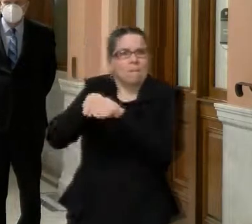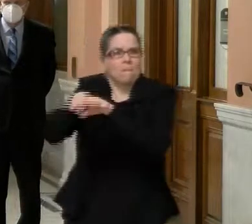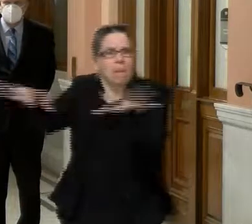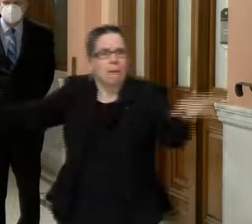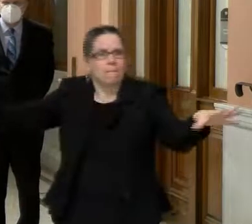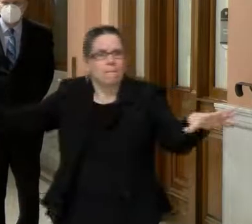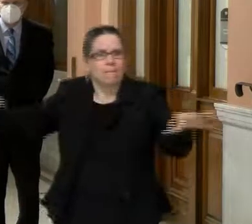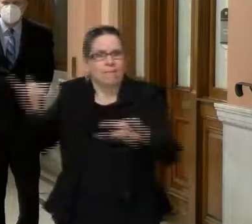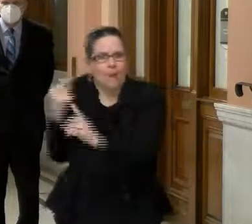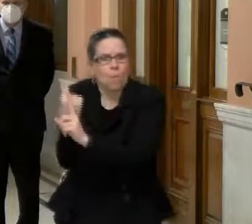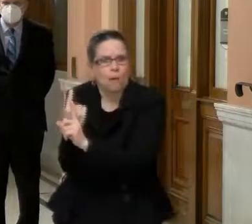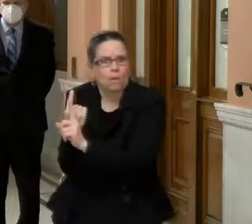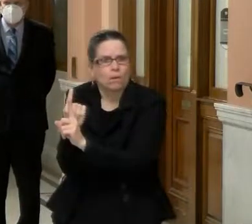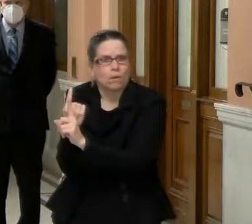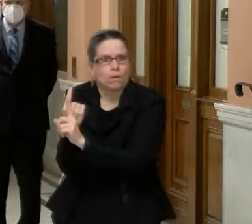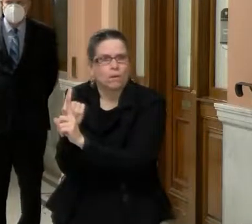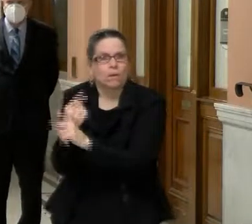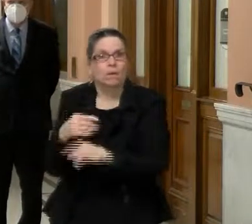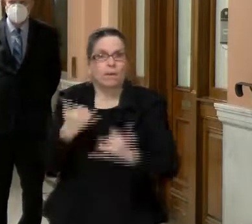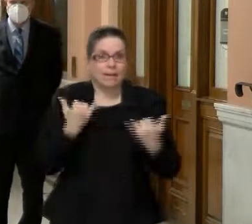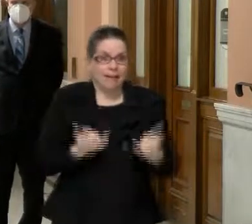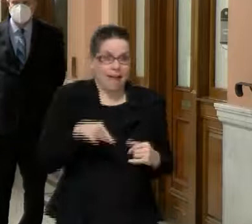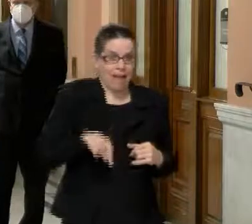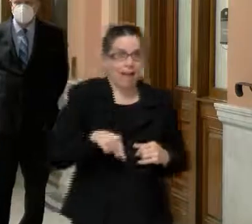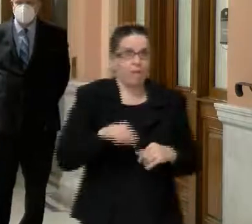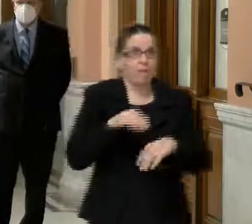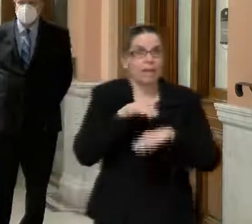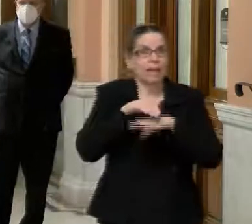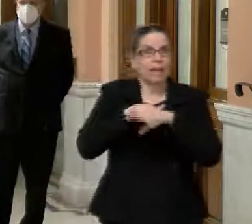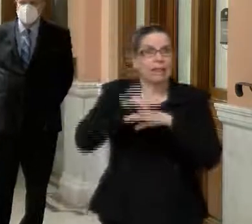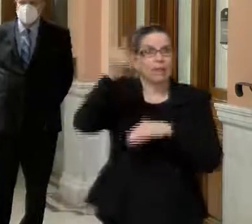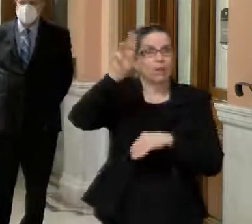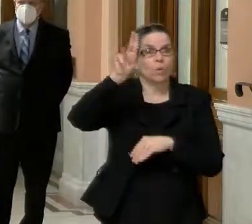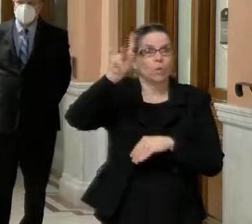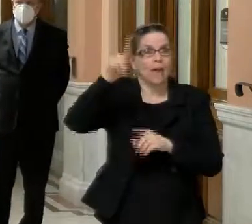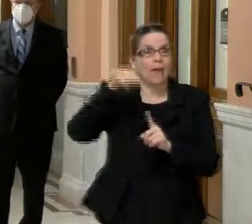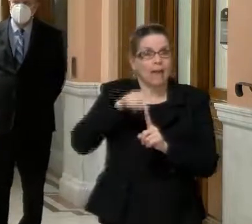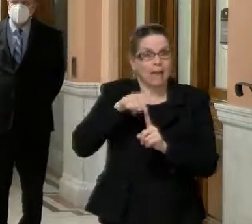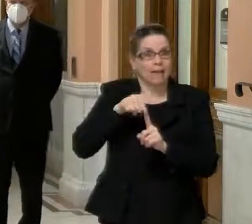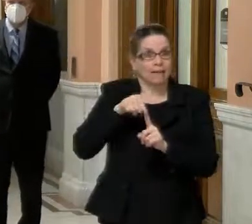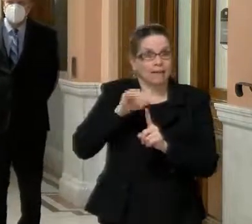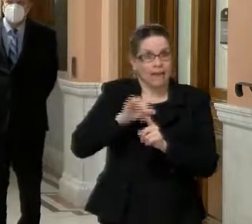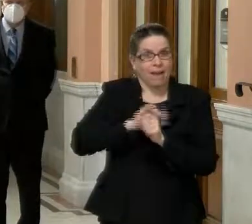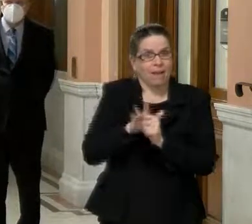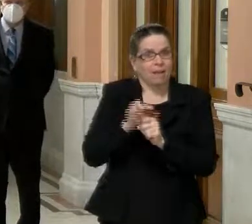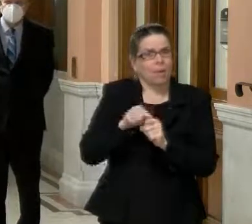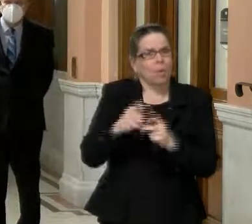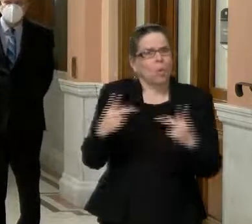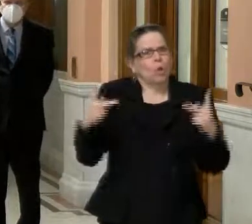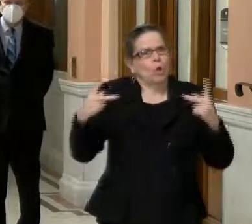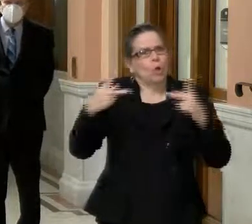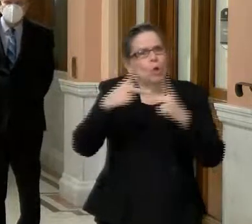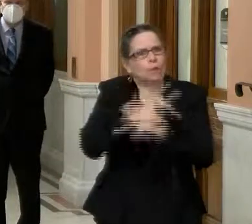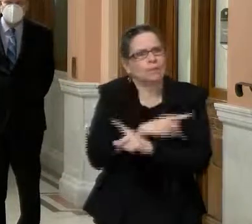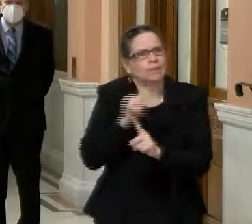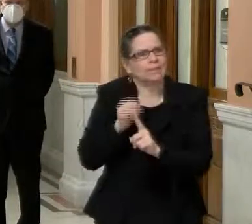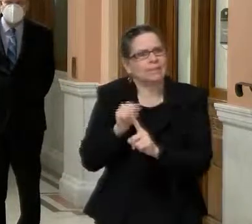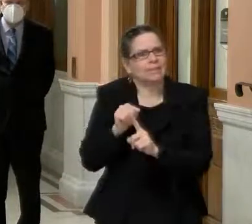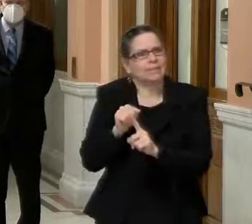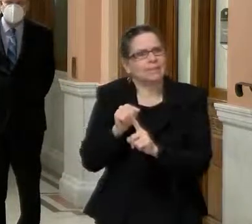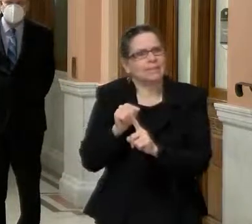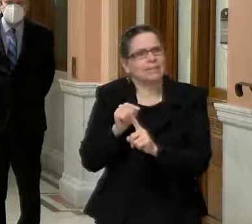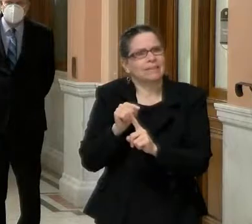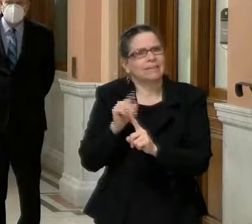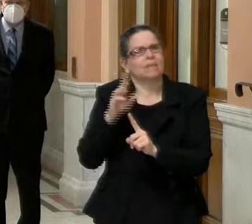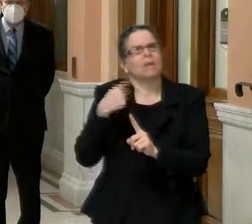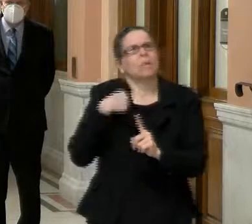uh, is more transmissible than that original variant, we just have to, uh, presume that,